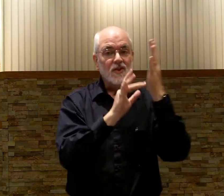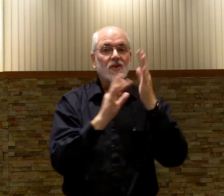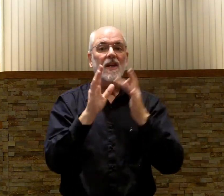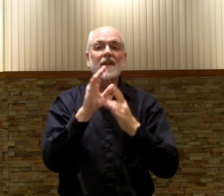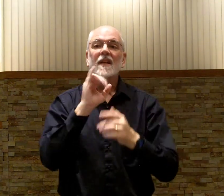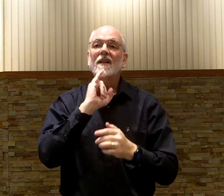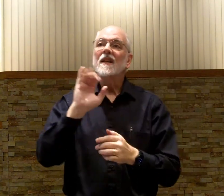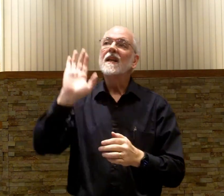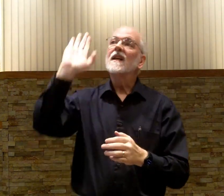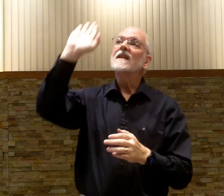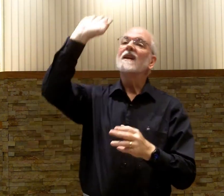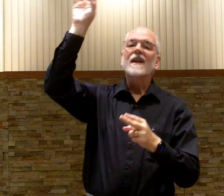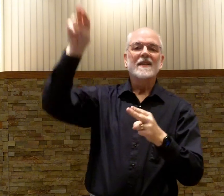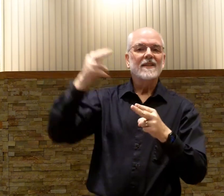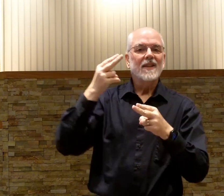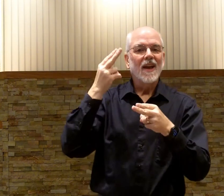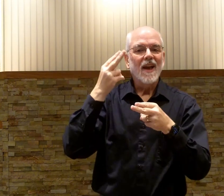Jesus is his name